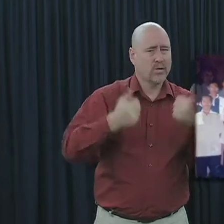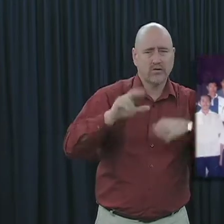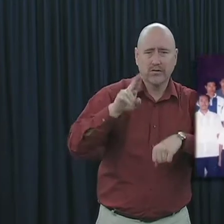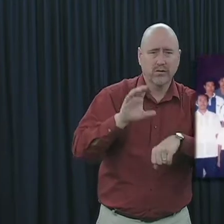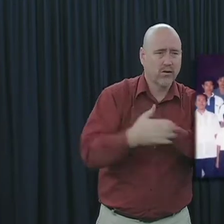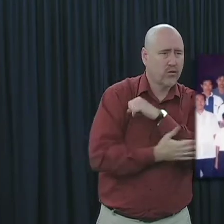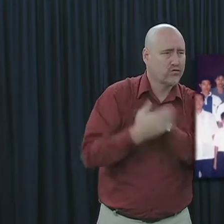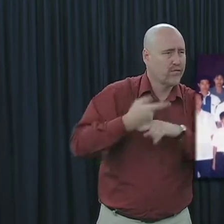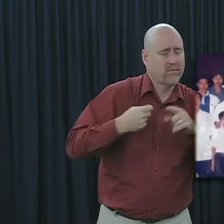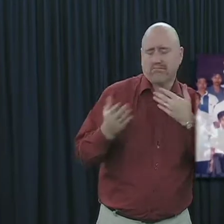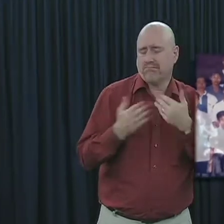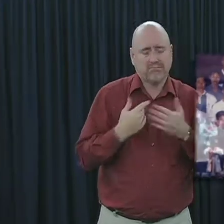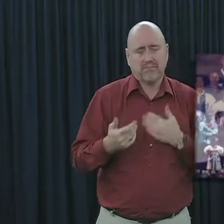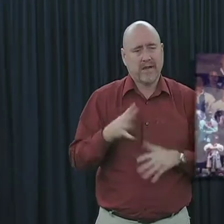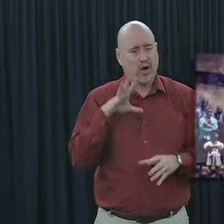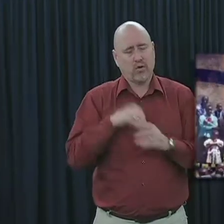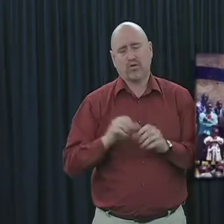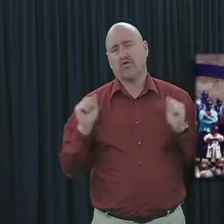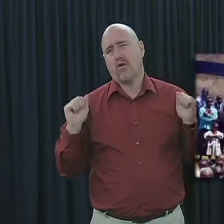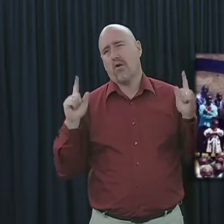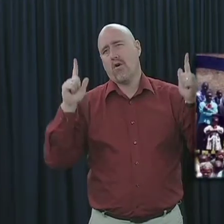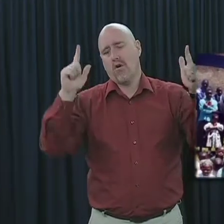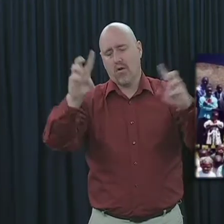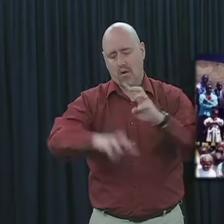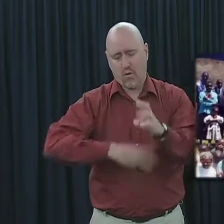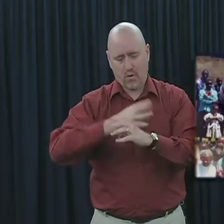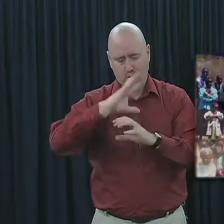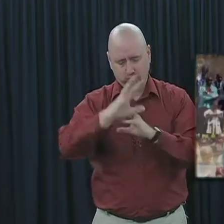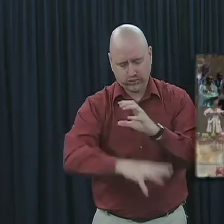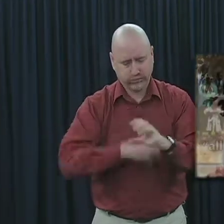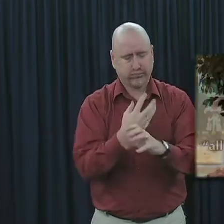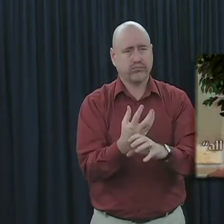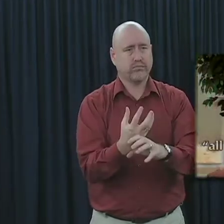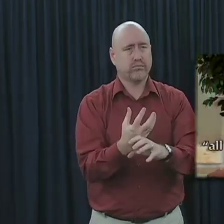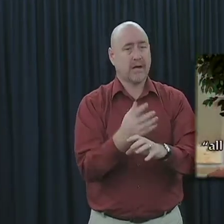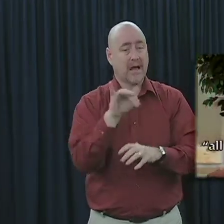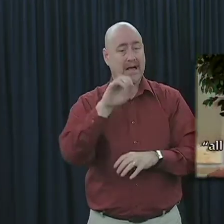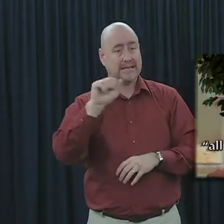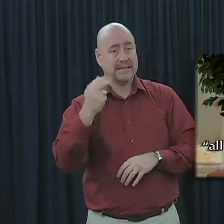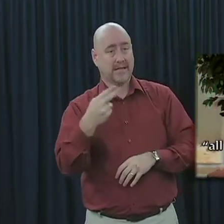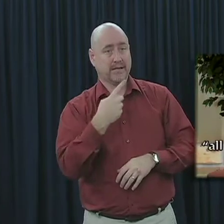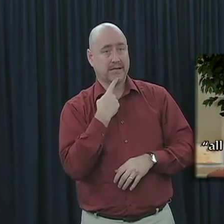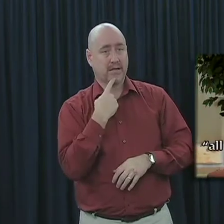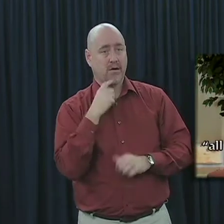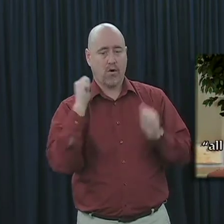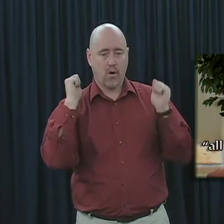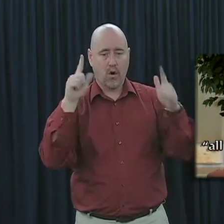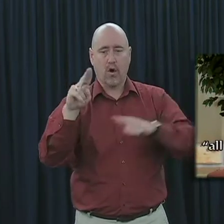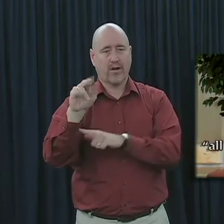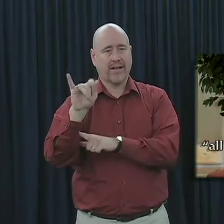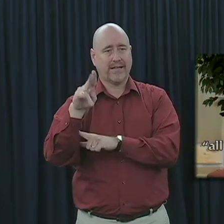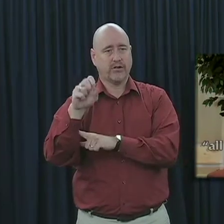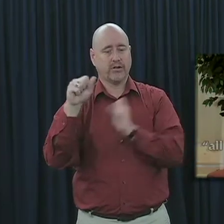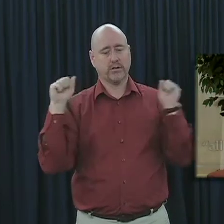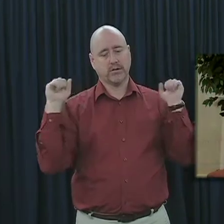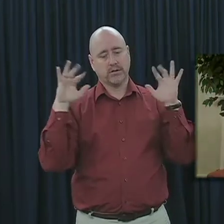kingdom, includes people from all over the world and, as Isaiah said, all nations would flow into it.